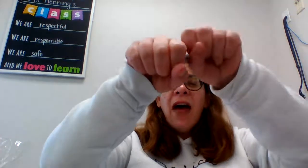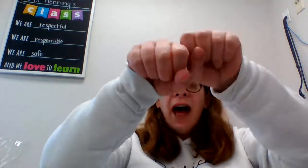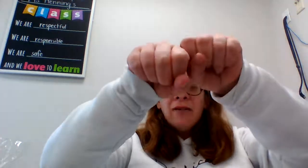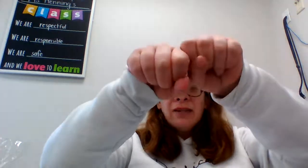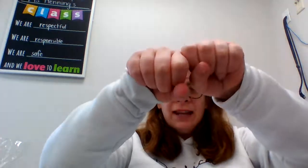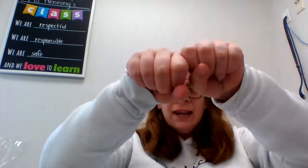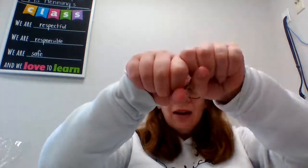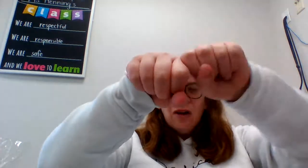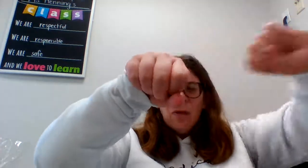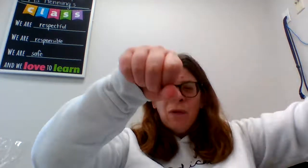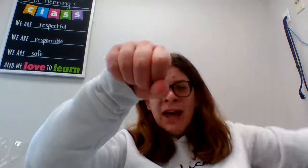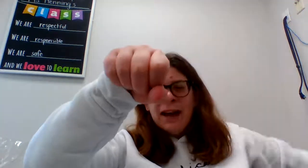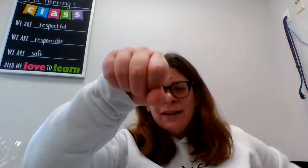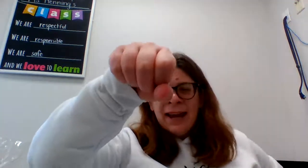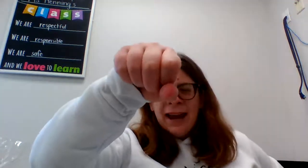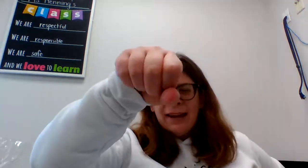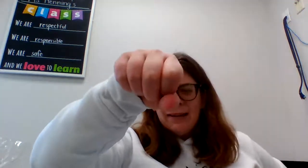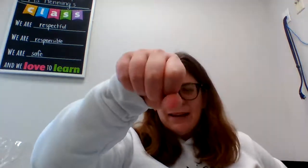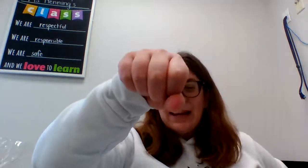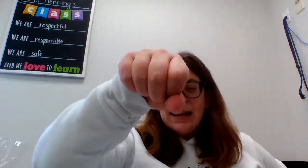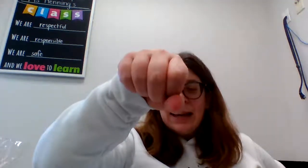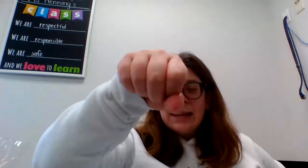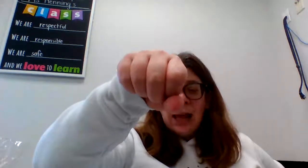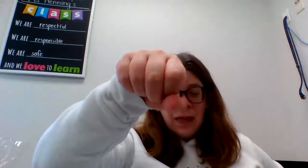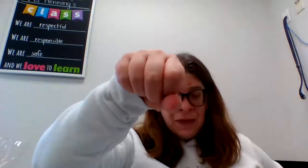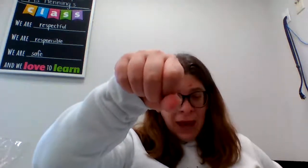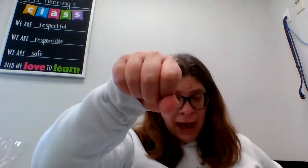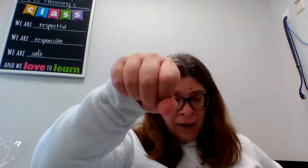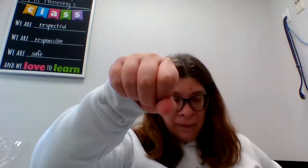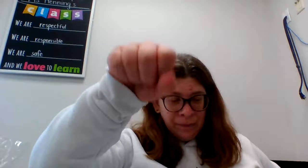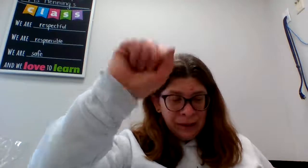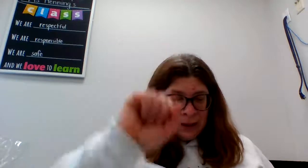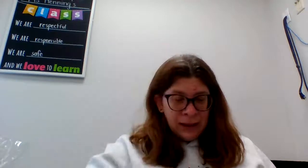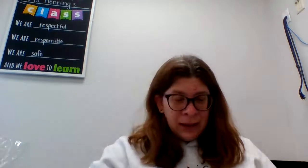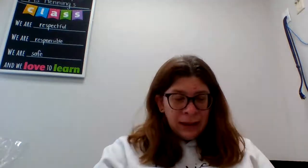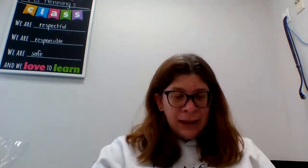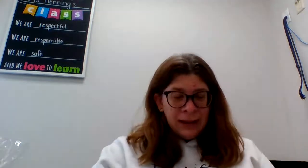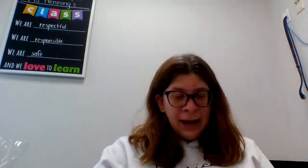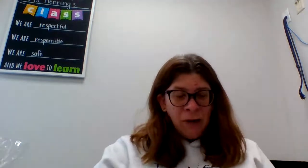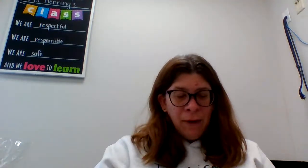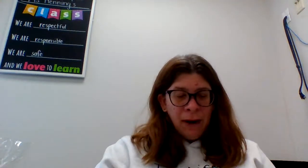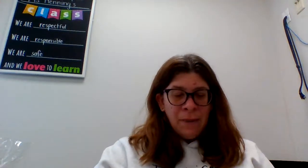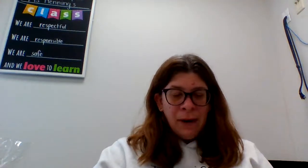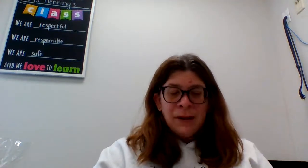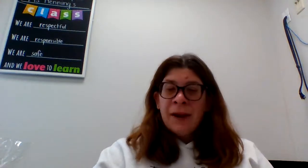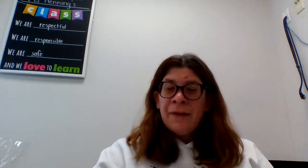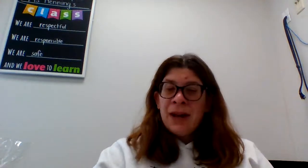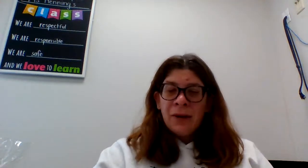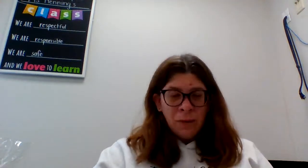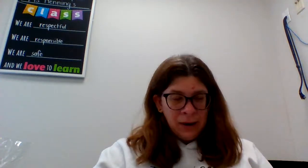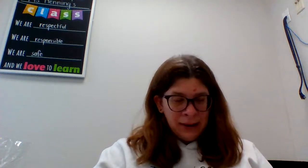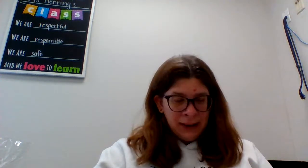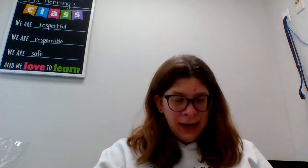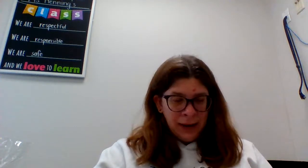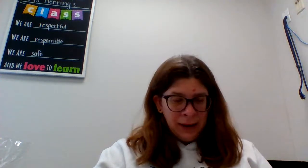thousand without sin is thou let's take away a part of another word together